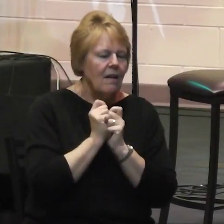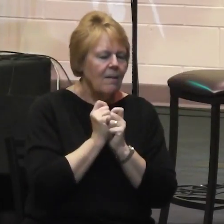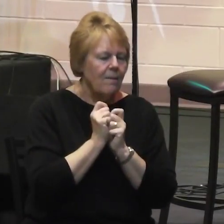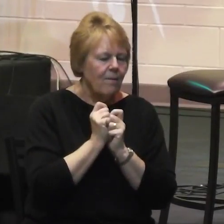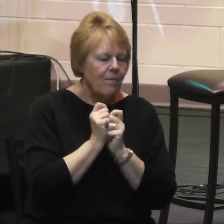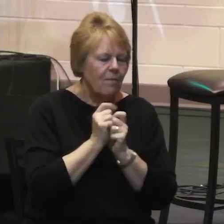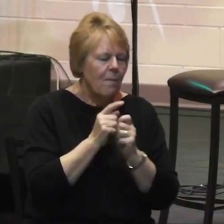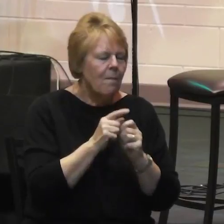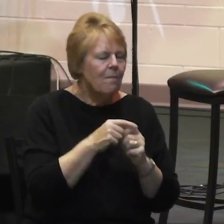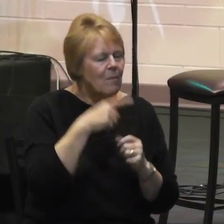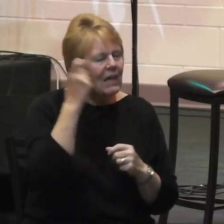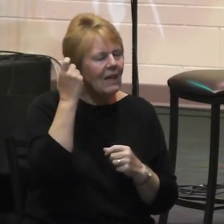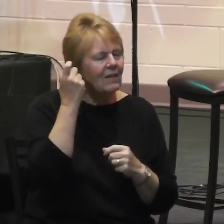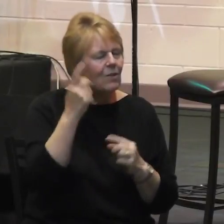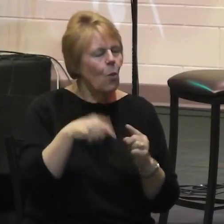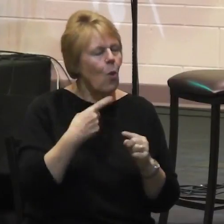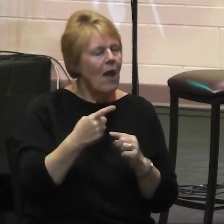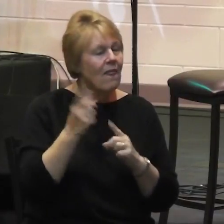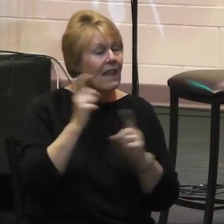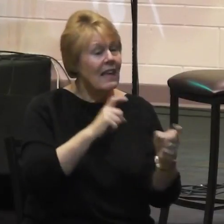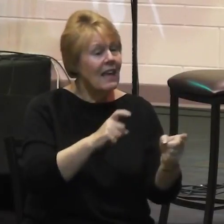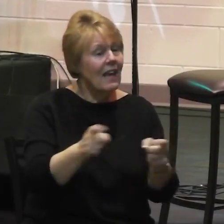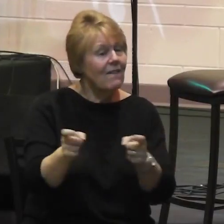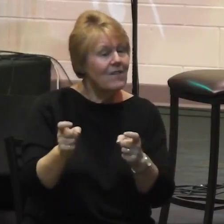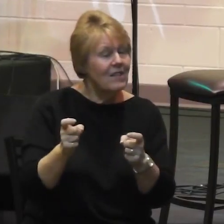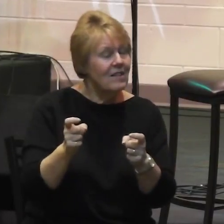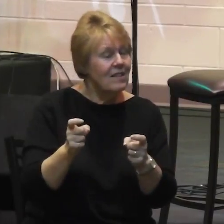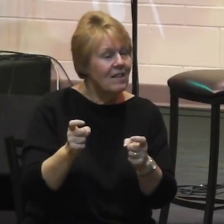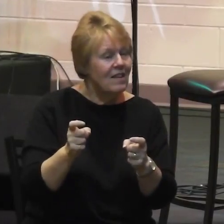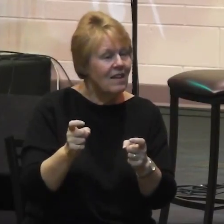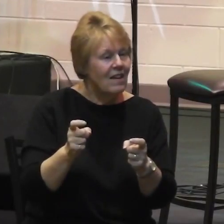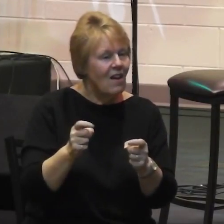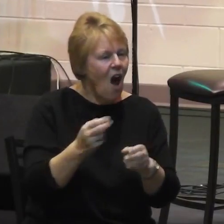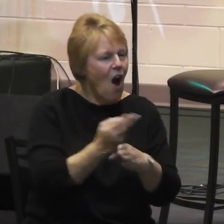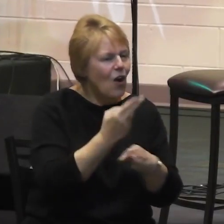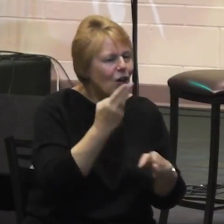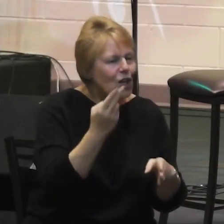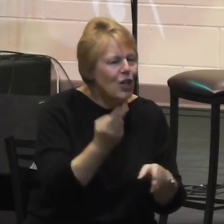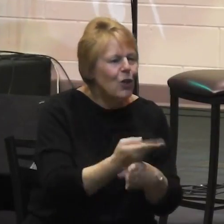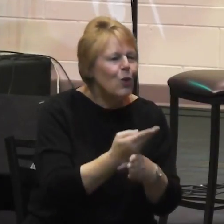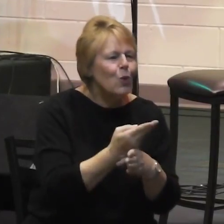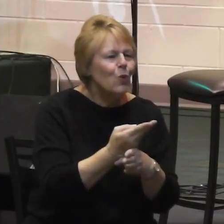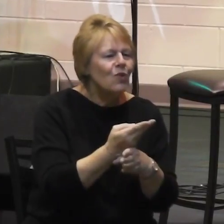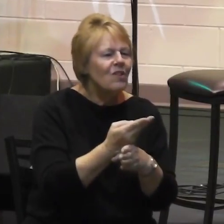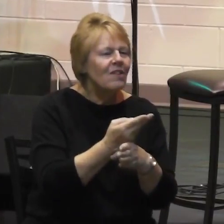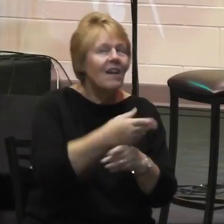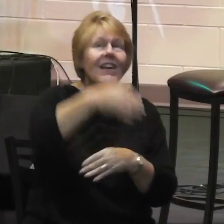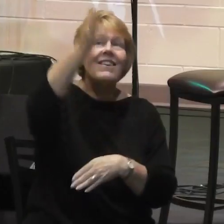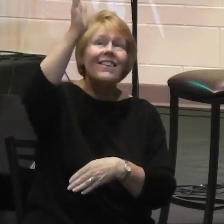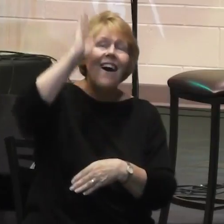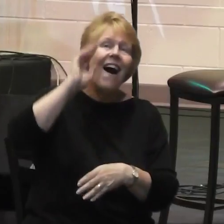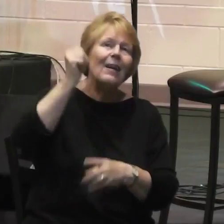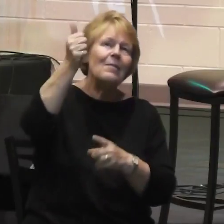Because when the gifts find expression, God is glorified.